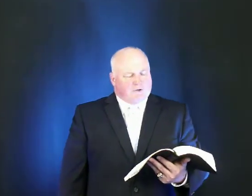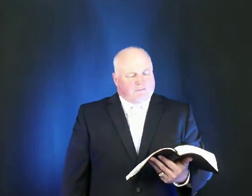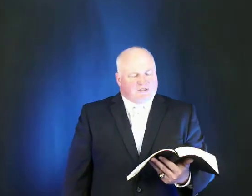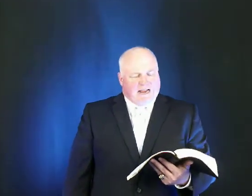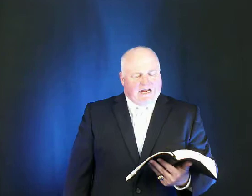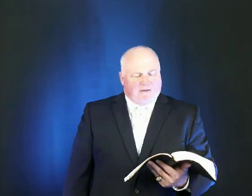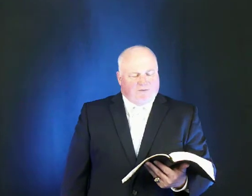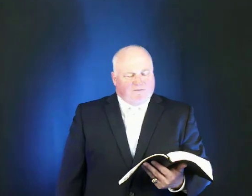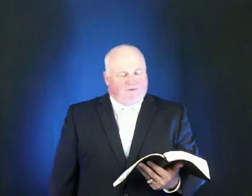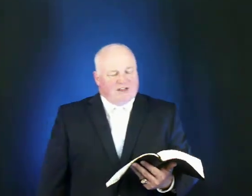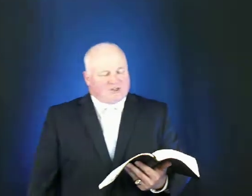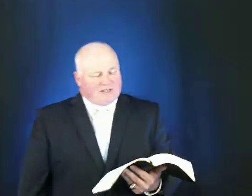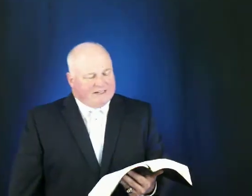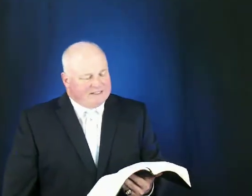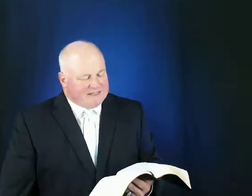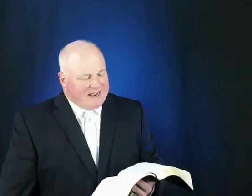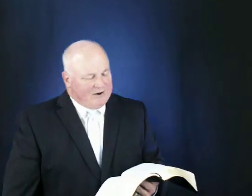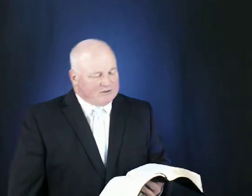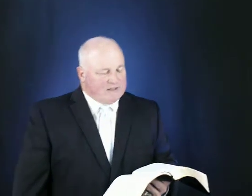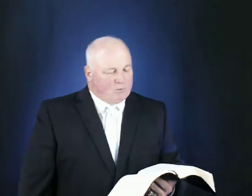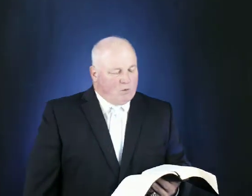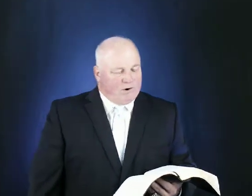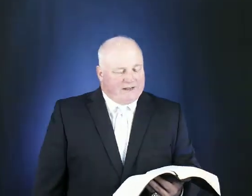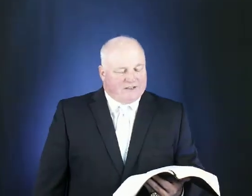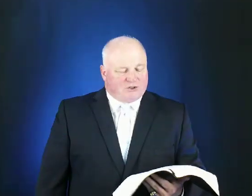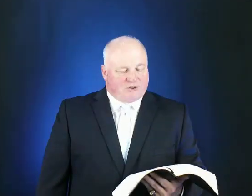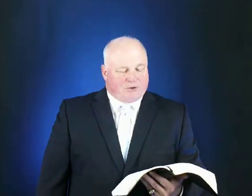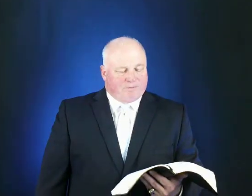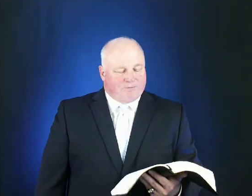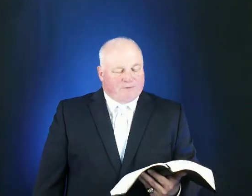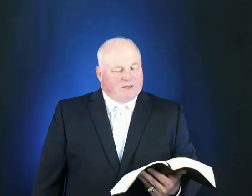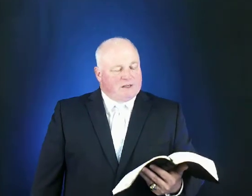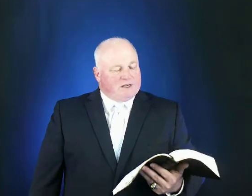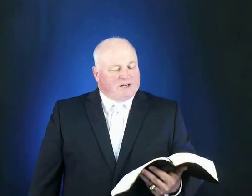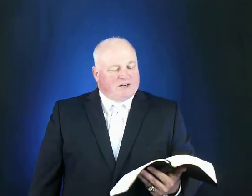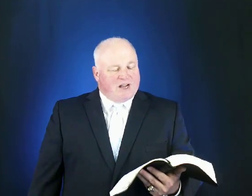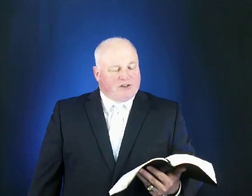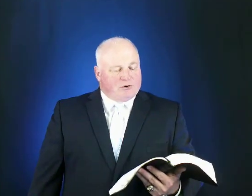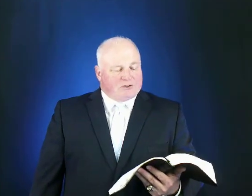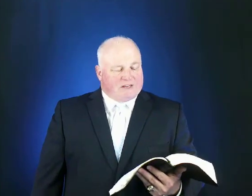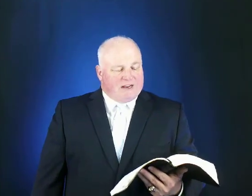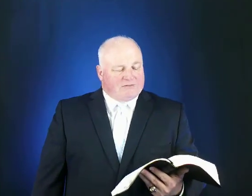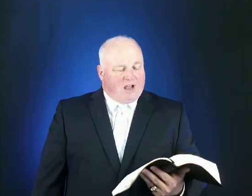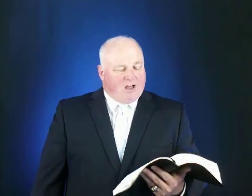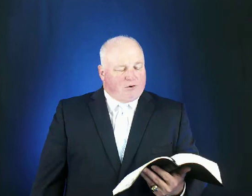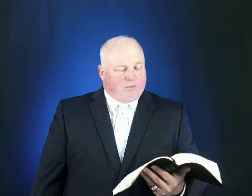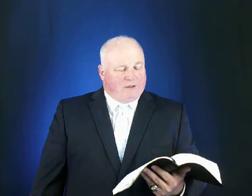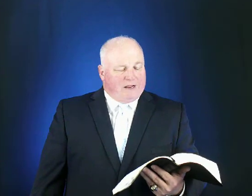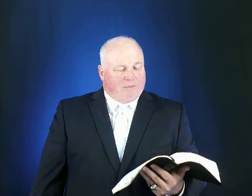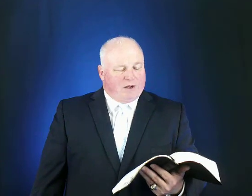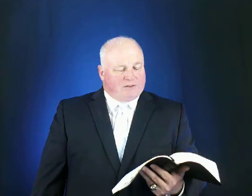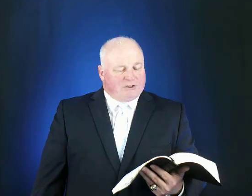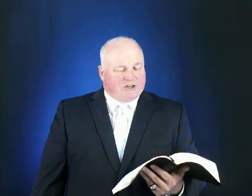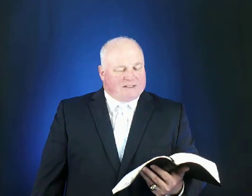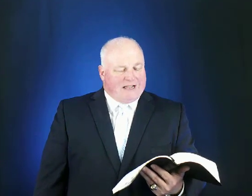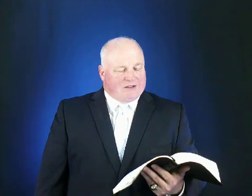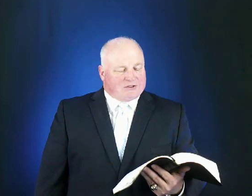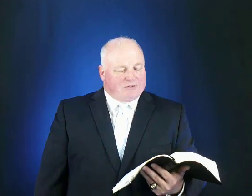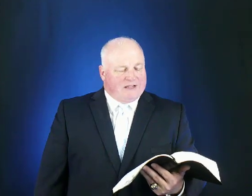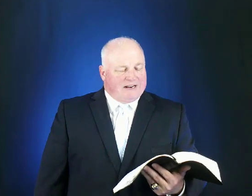abstain from fleshly desires that war against you conduct yourselves honorably among the gentiles so that in